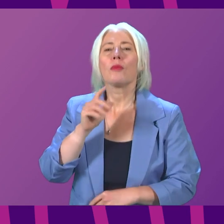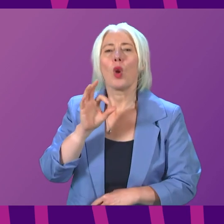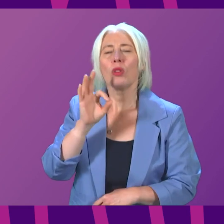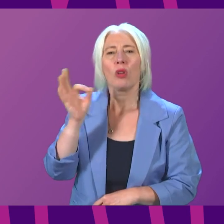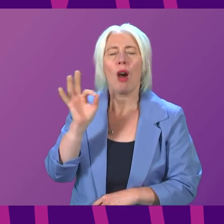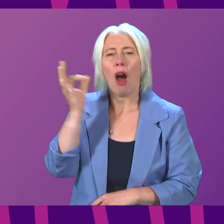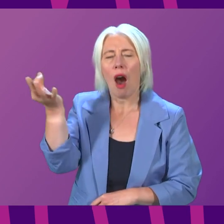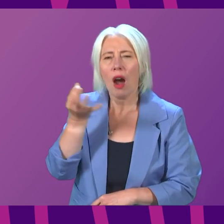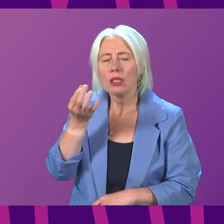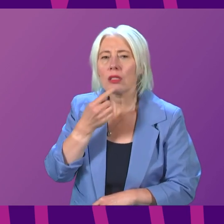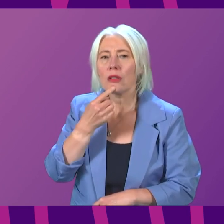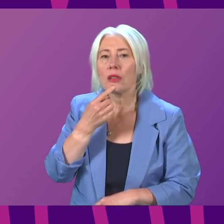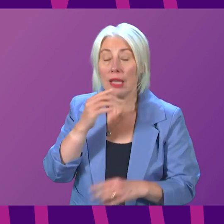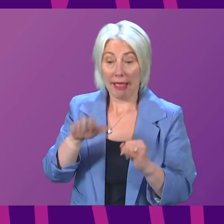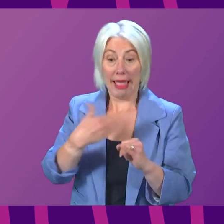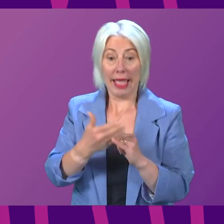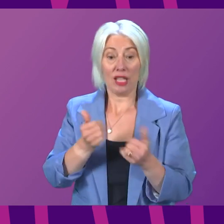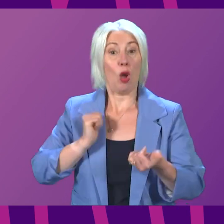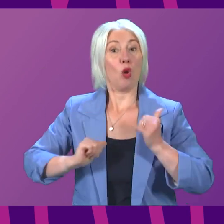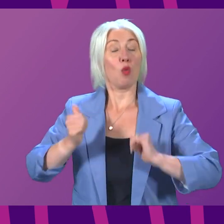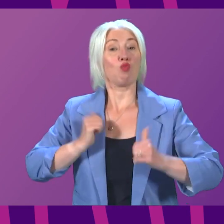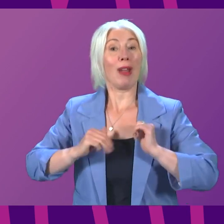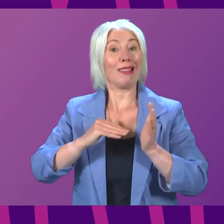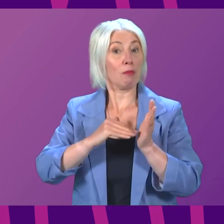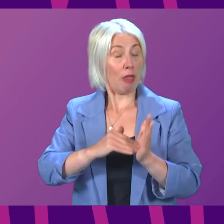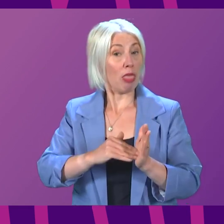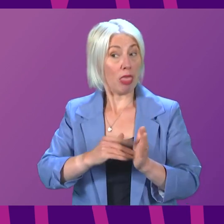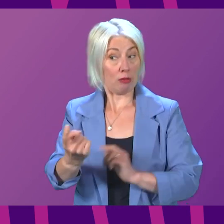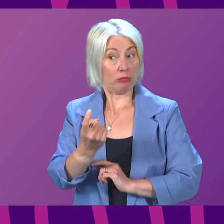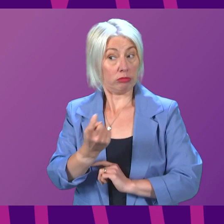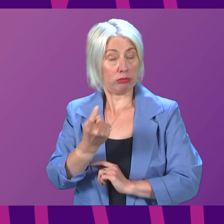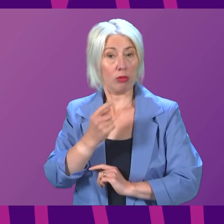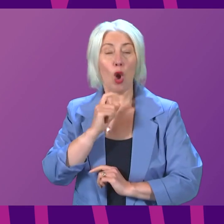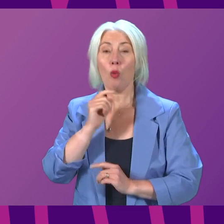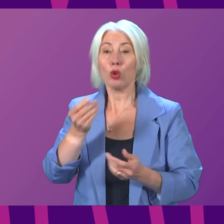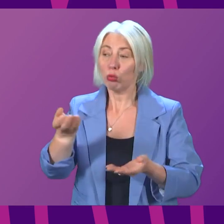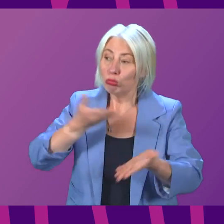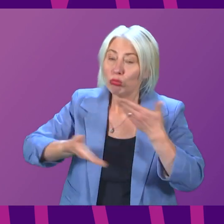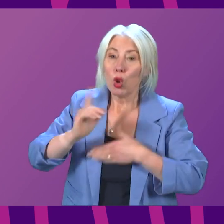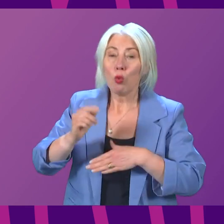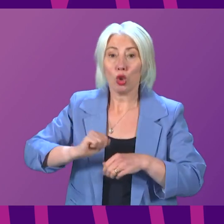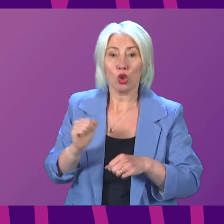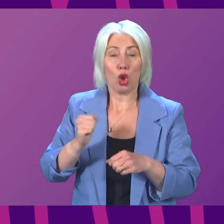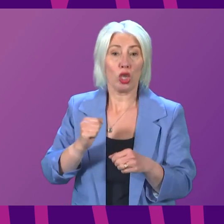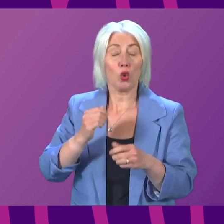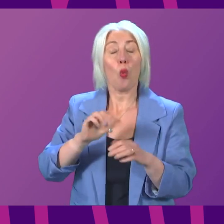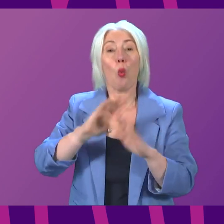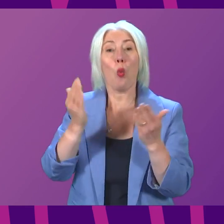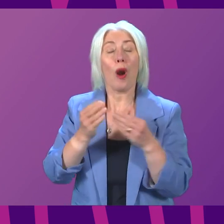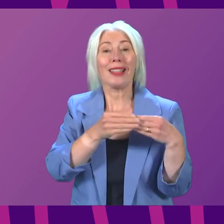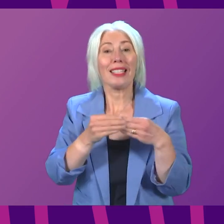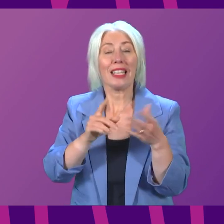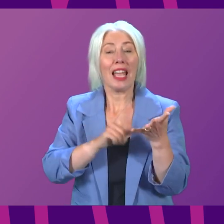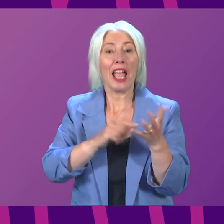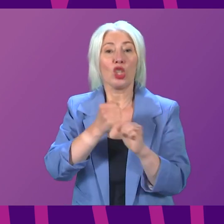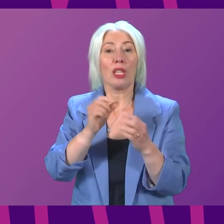Minister, as the end of Pride Month approaches, whether she will provide an update on the implementation of Scotland's world-leading LGBT inclusive